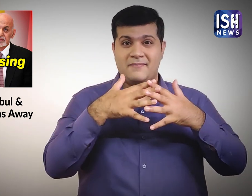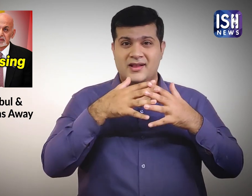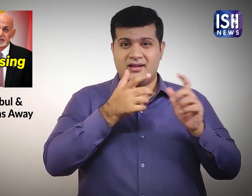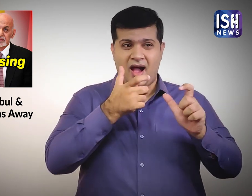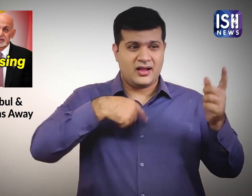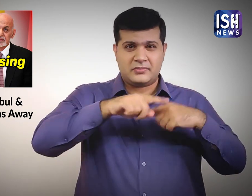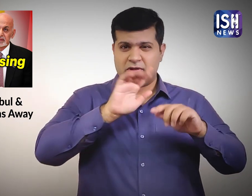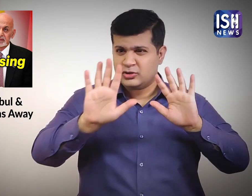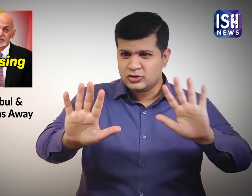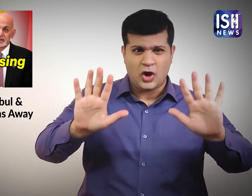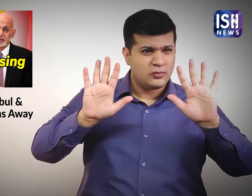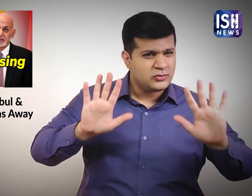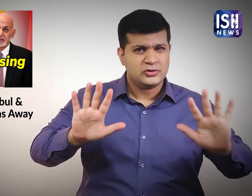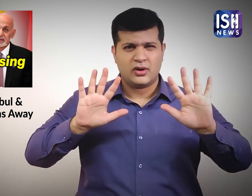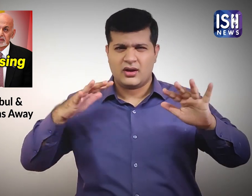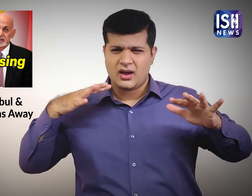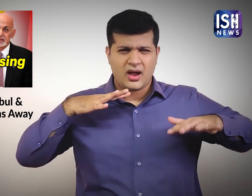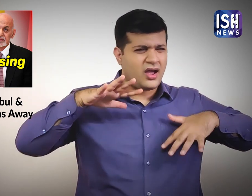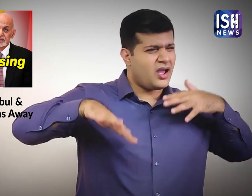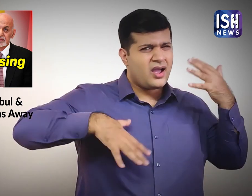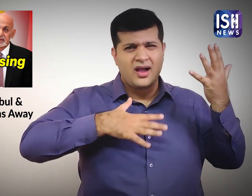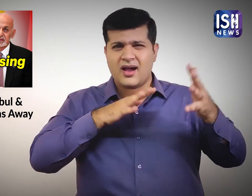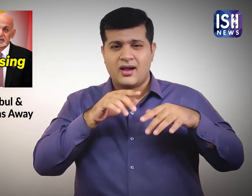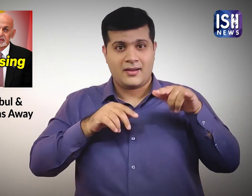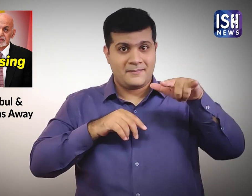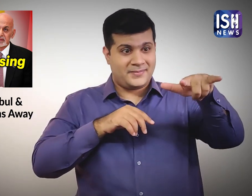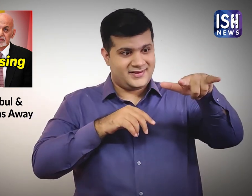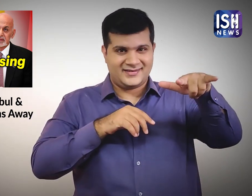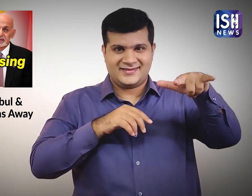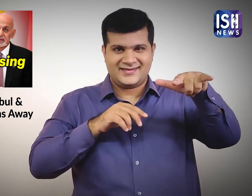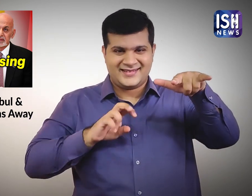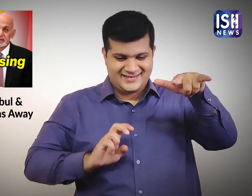The military tried to control the crowds but people rushed to enter the plane.